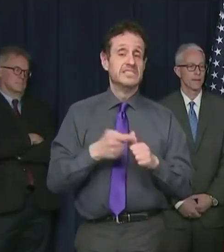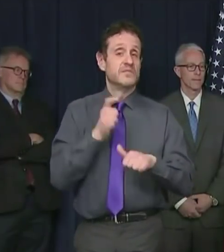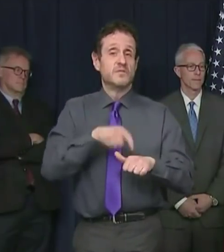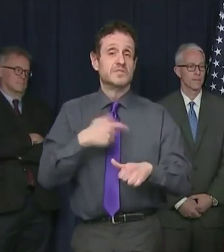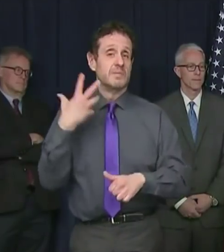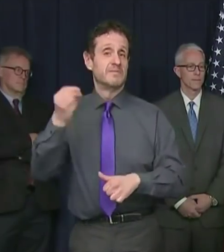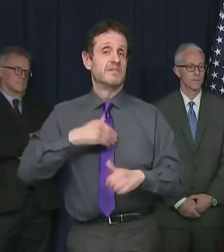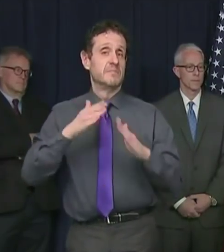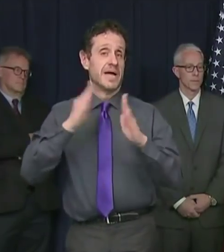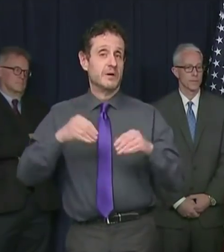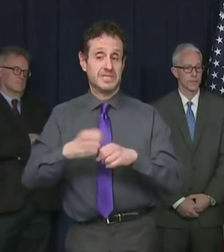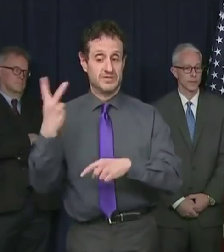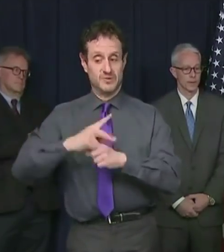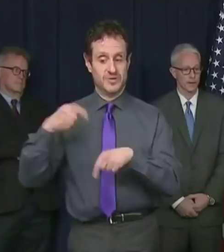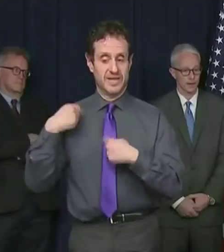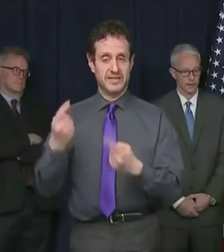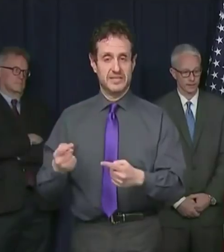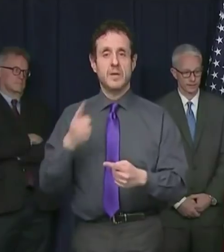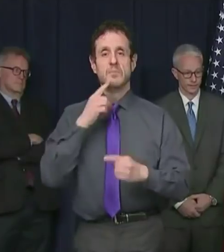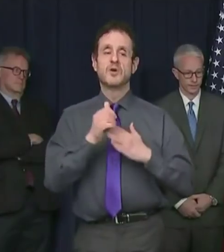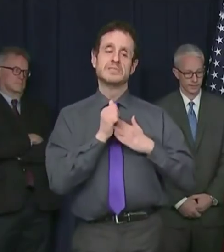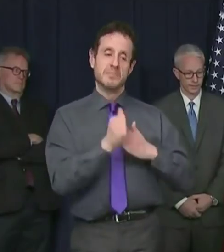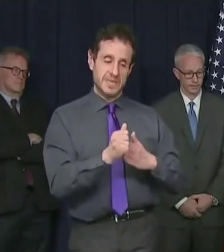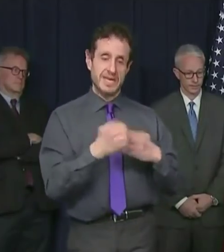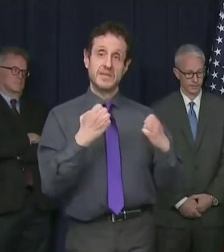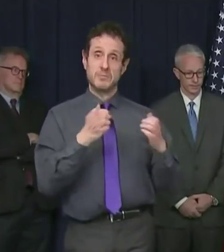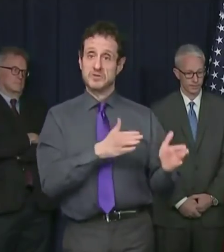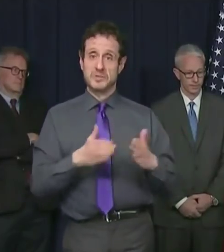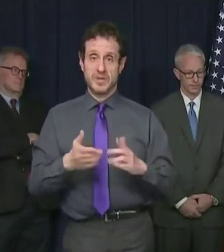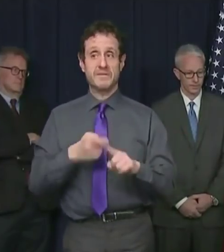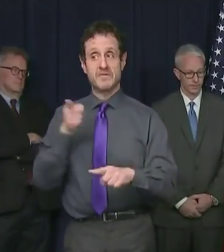leading our efforts in emergency planning from my home.